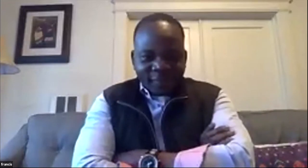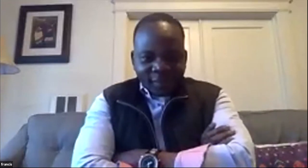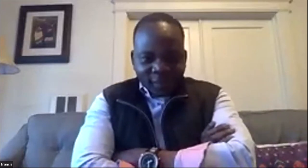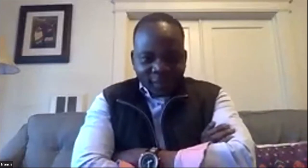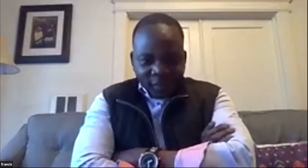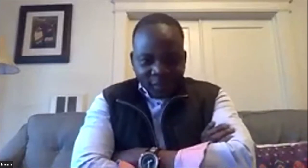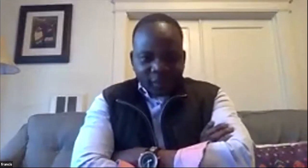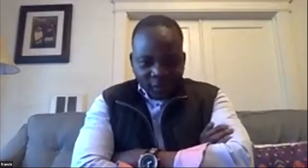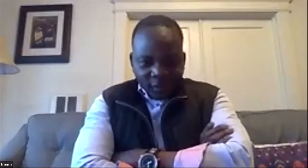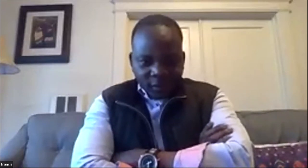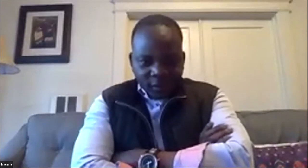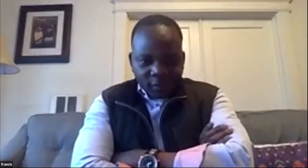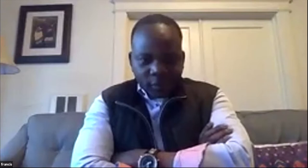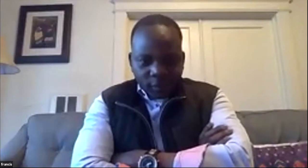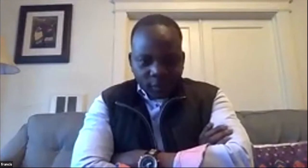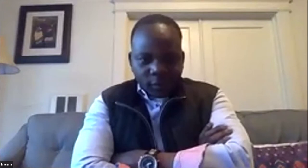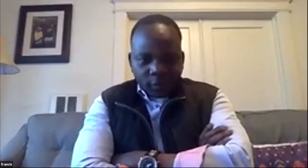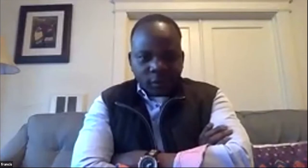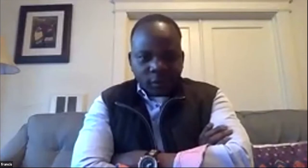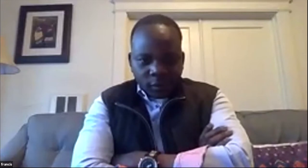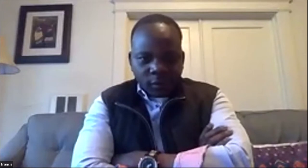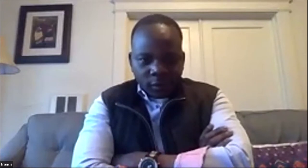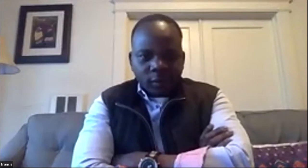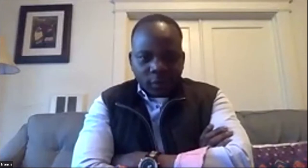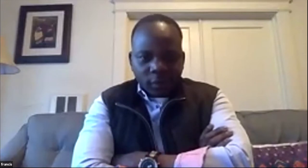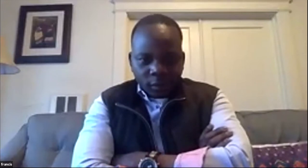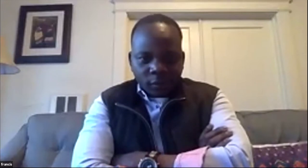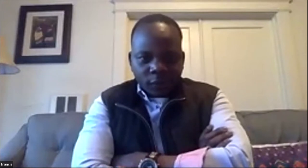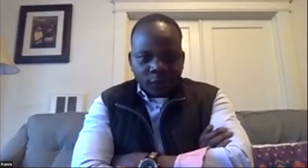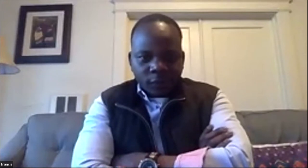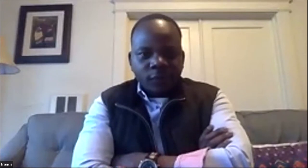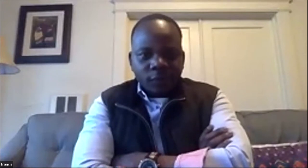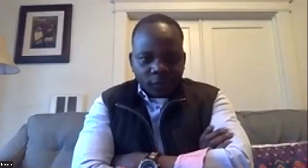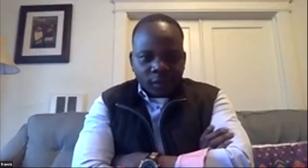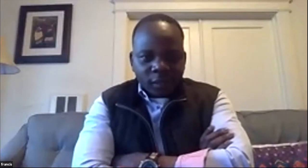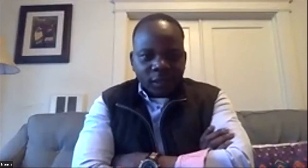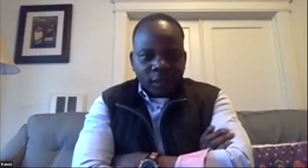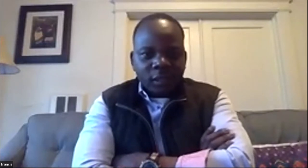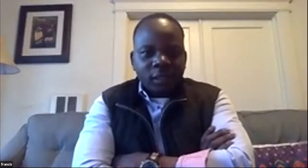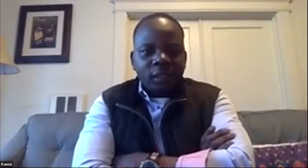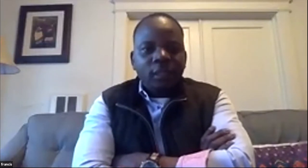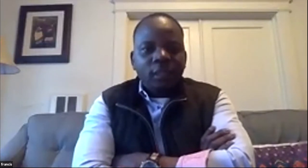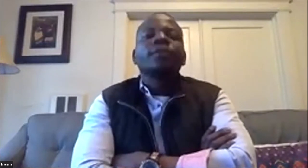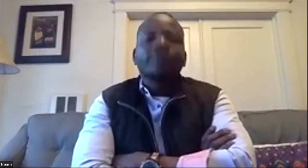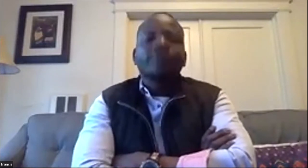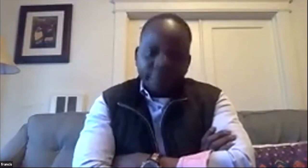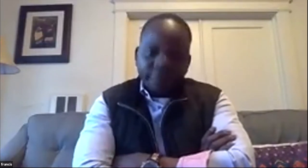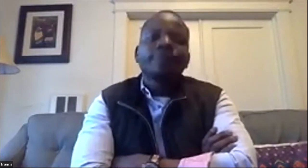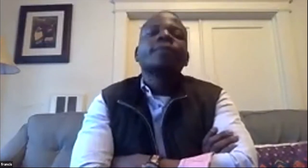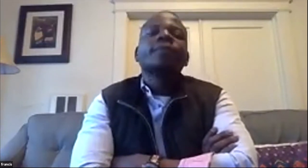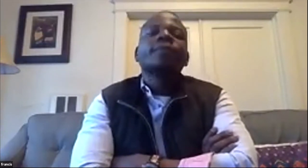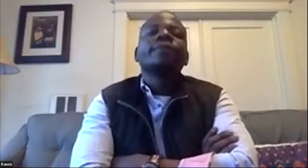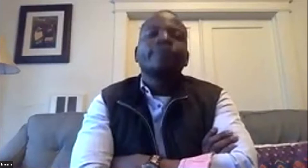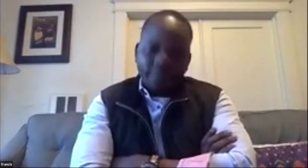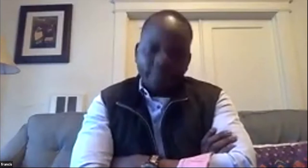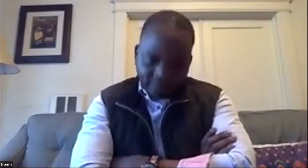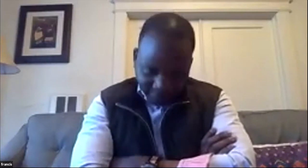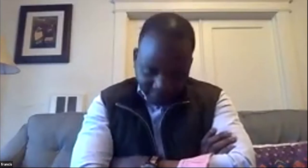organizations that like people you know you have to be likeable but you can also be a a a